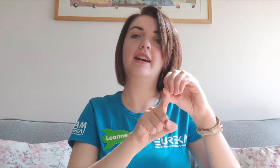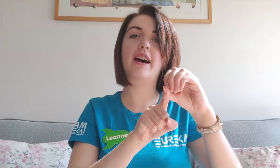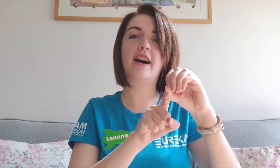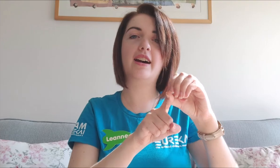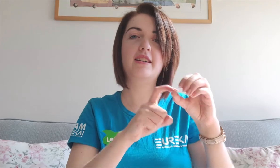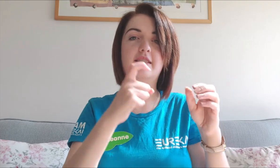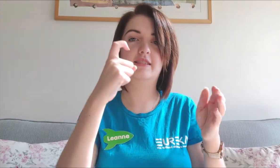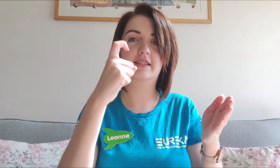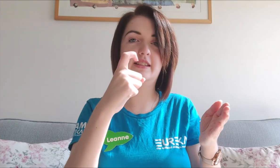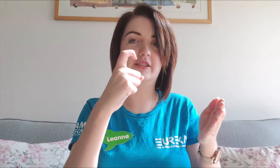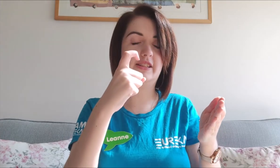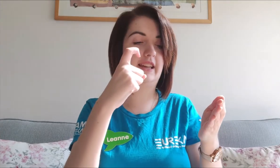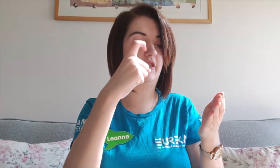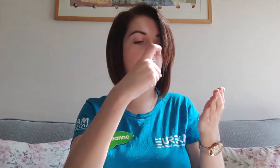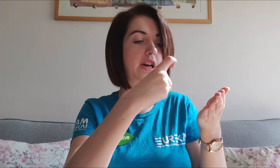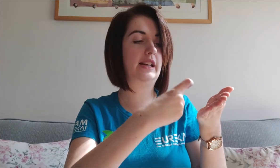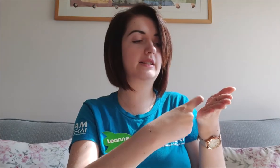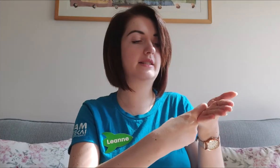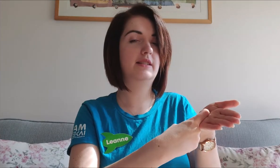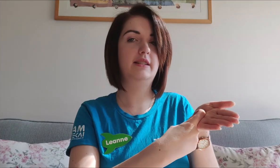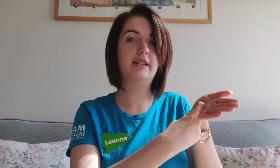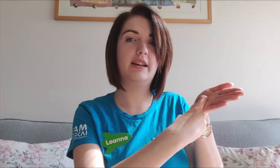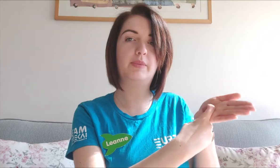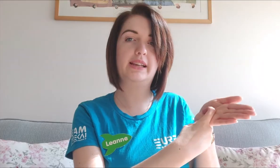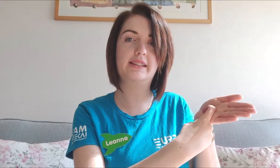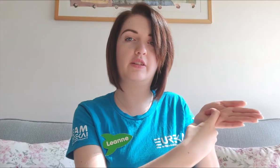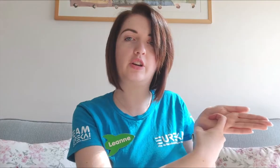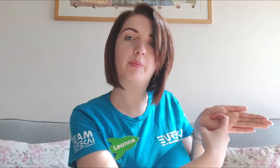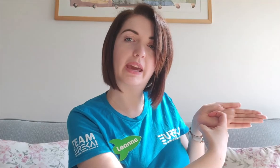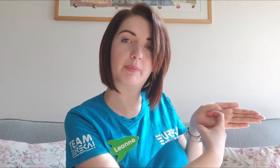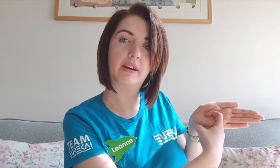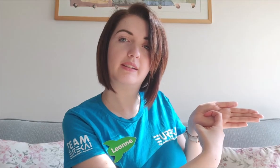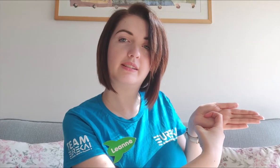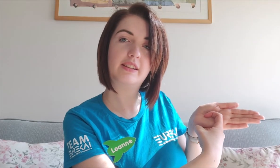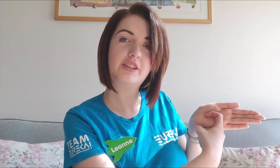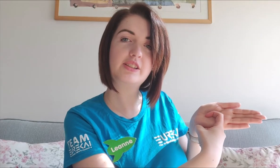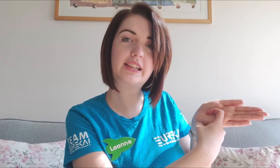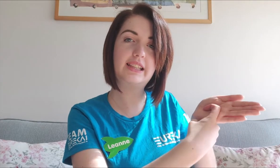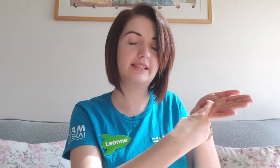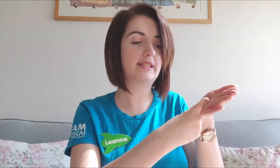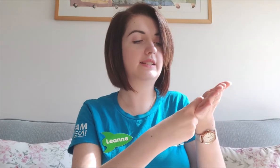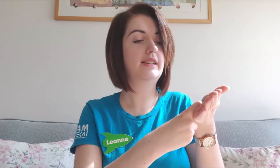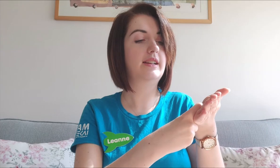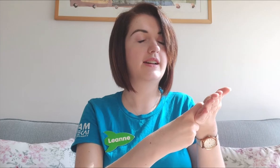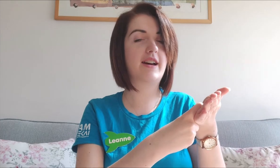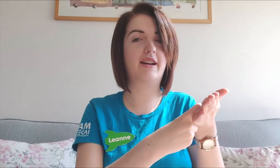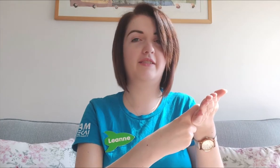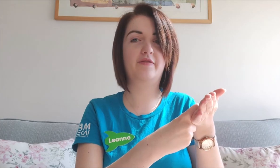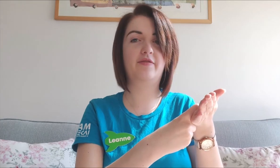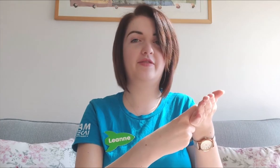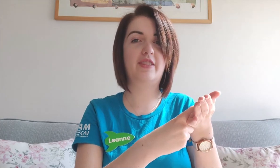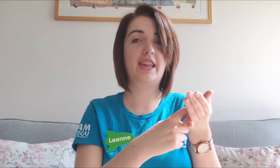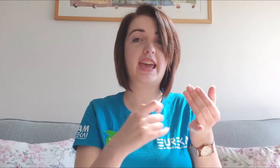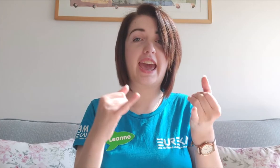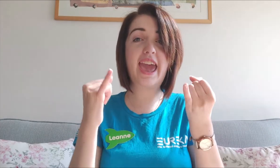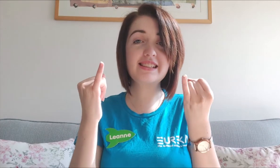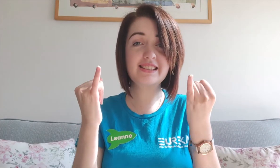R, so take your hook hand and place it on your paper, just like this. R. S,